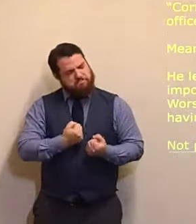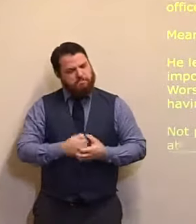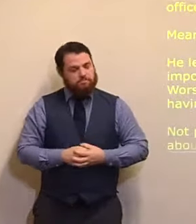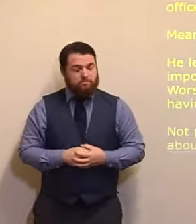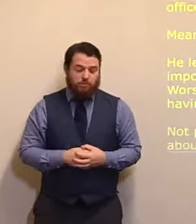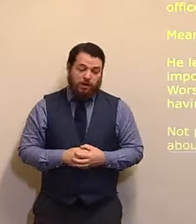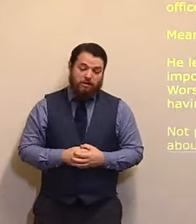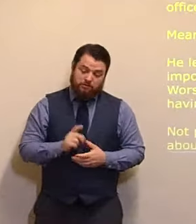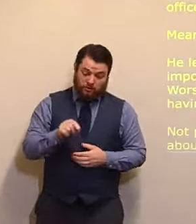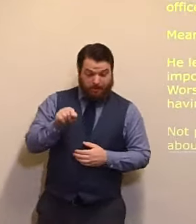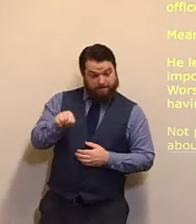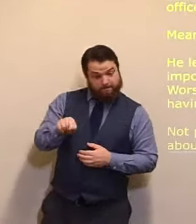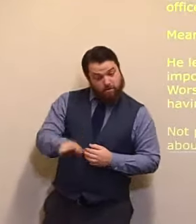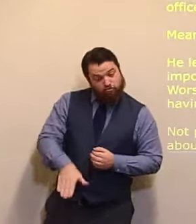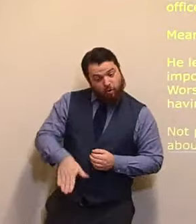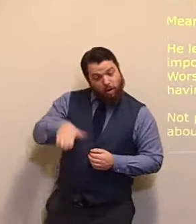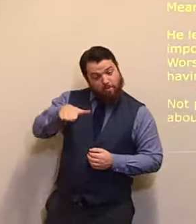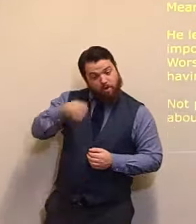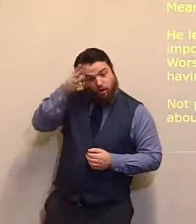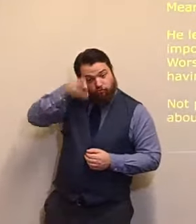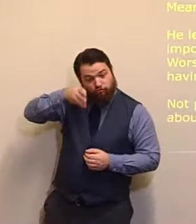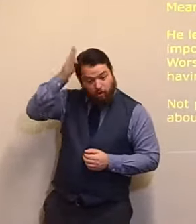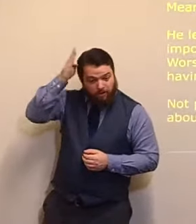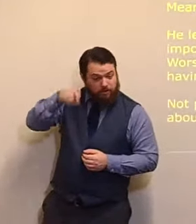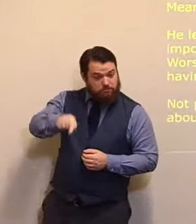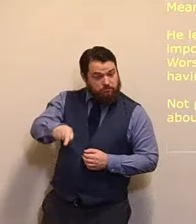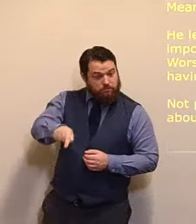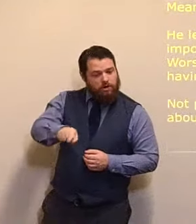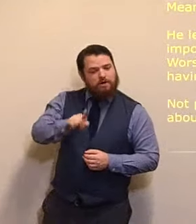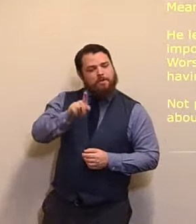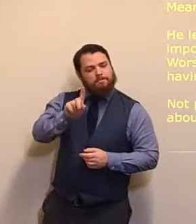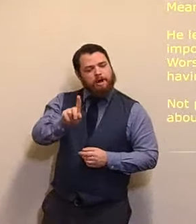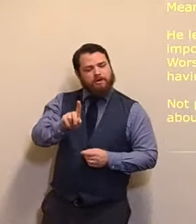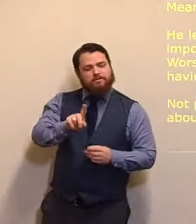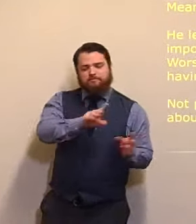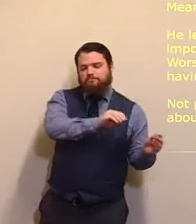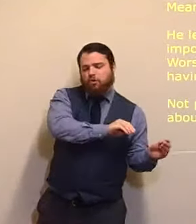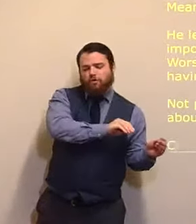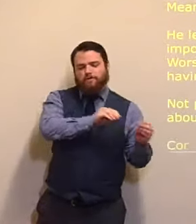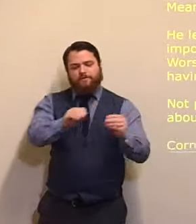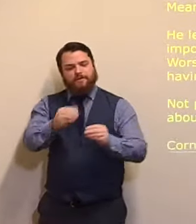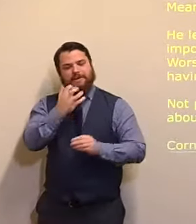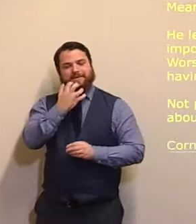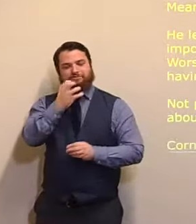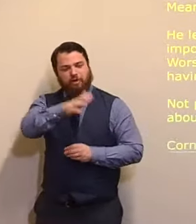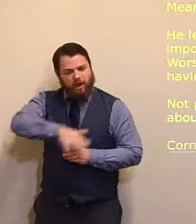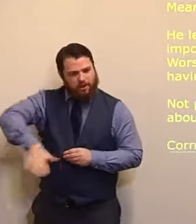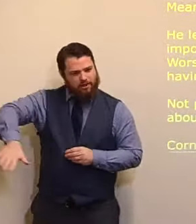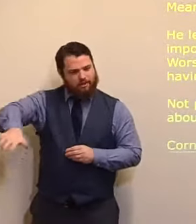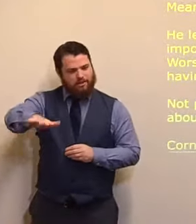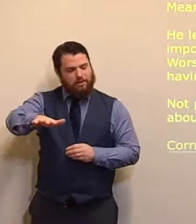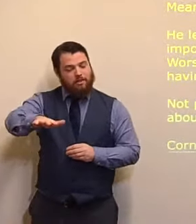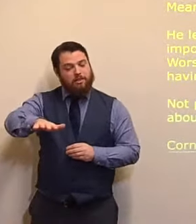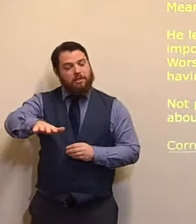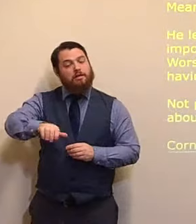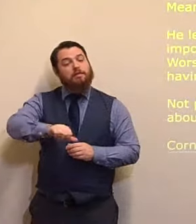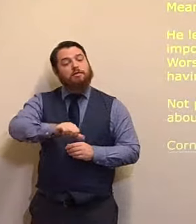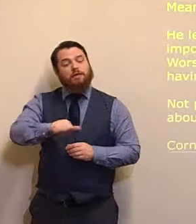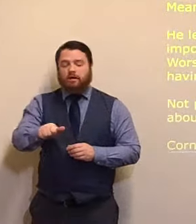this Roman, in a Jewish land, came, to adopt, to embrace, the Jewish